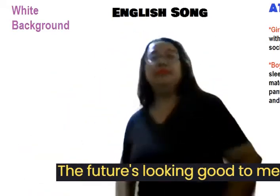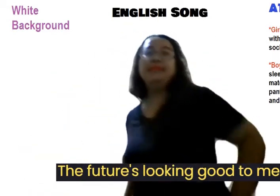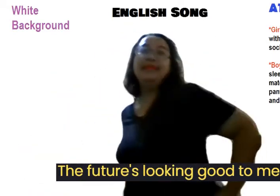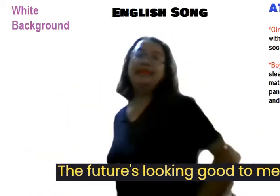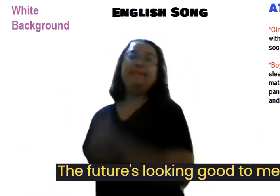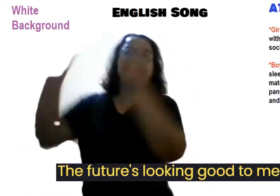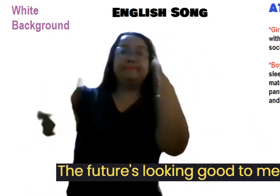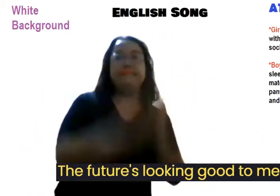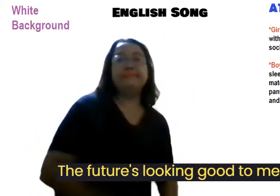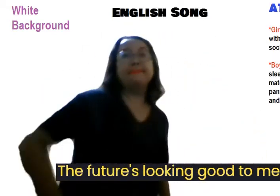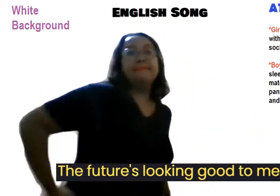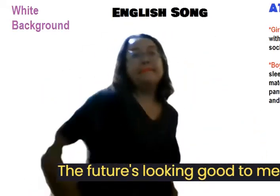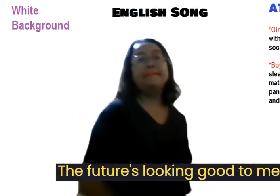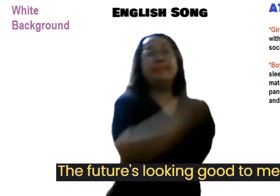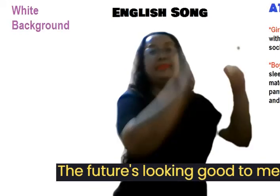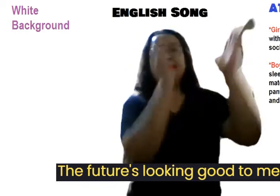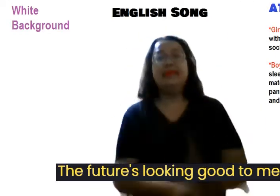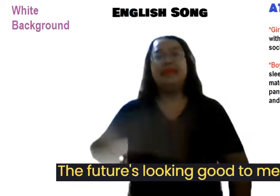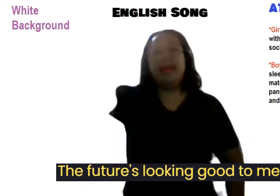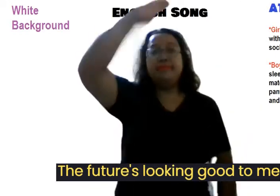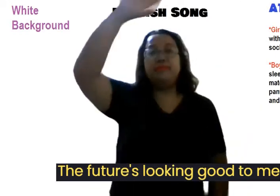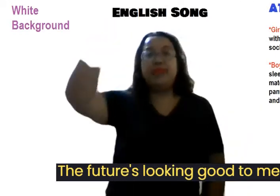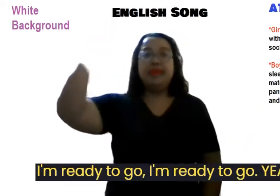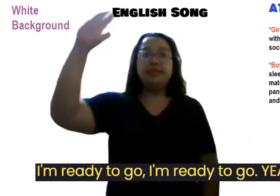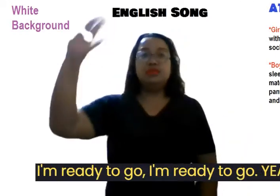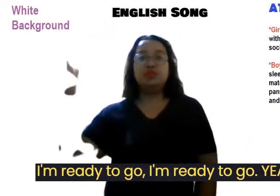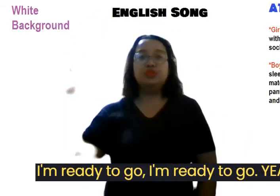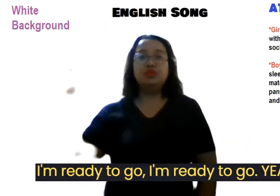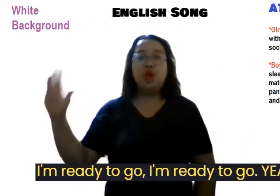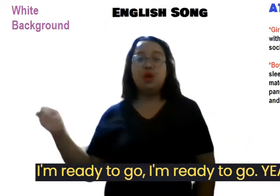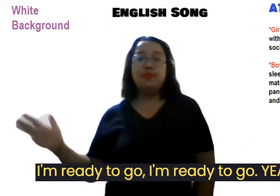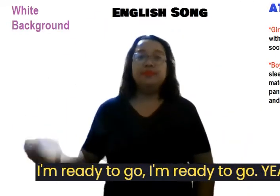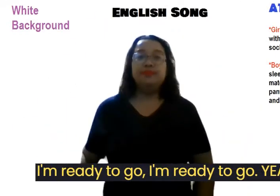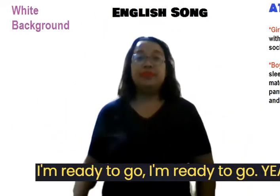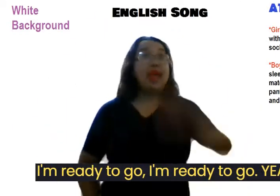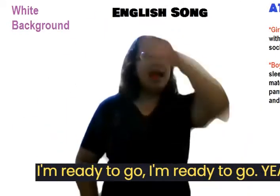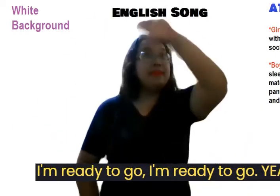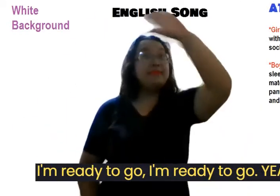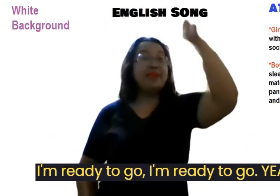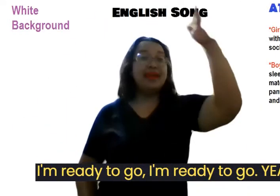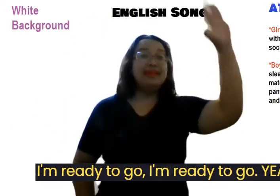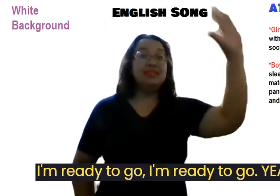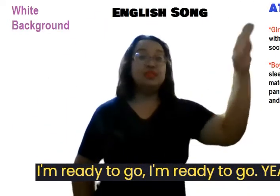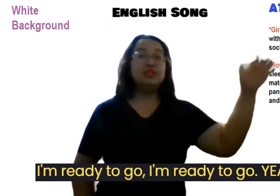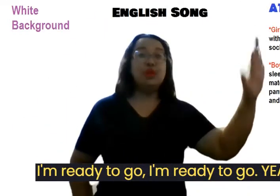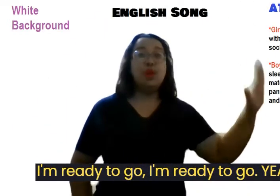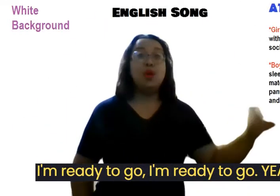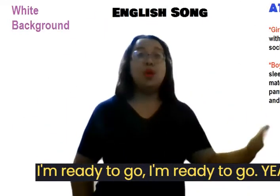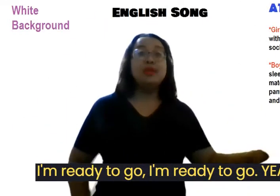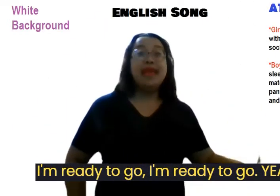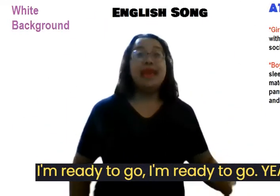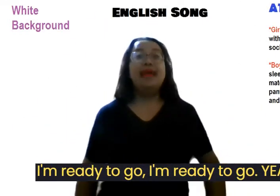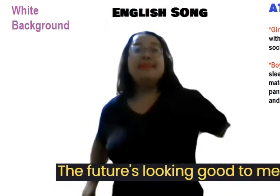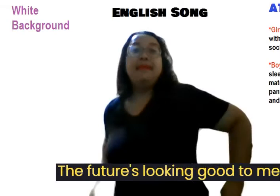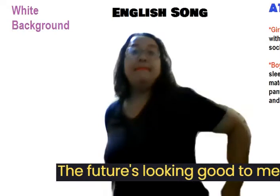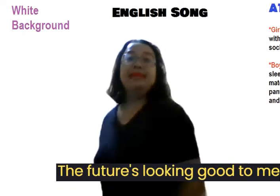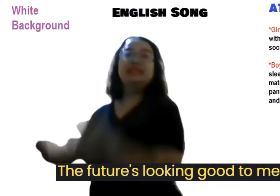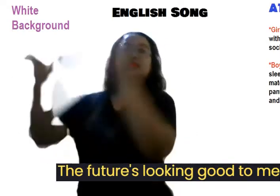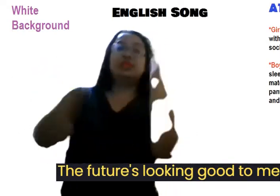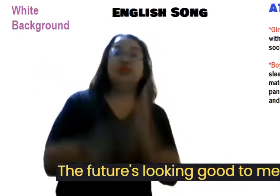me. I'm ready to go. I'm ready to go. Yeah, the future's